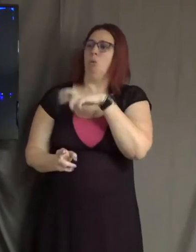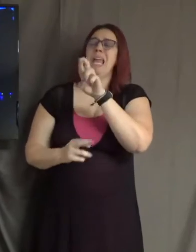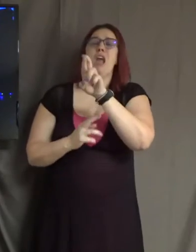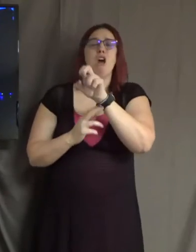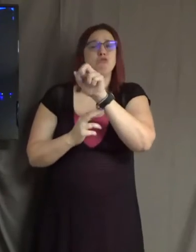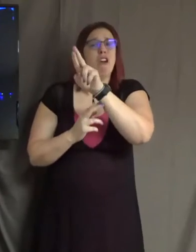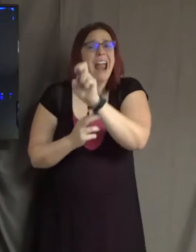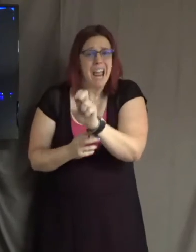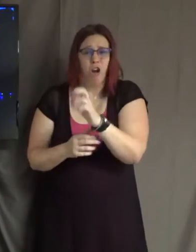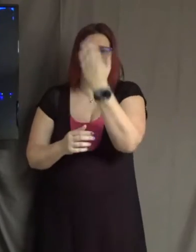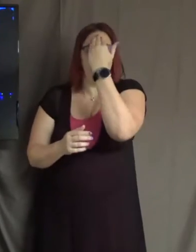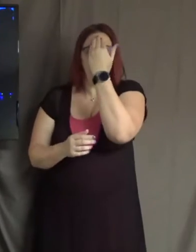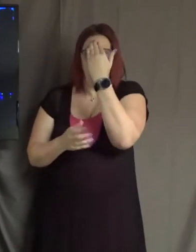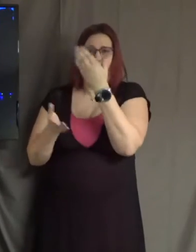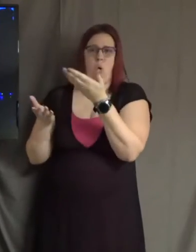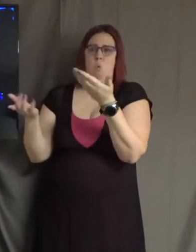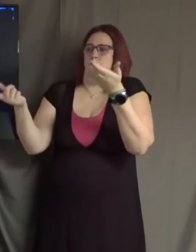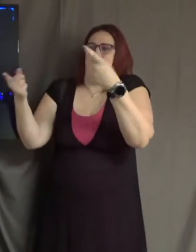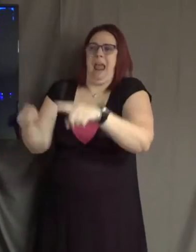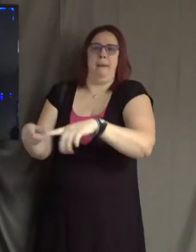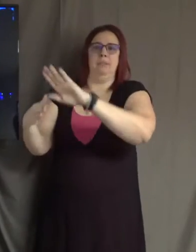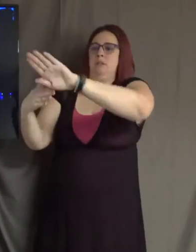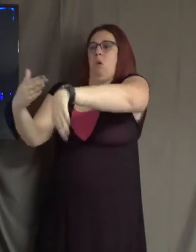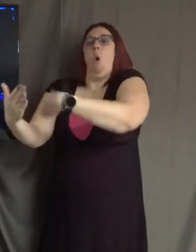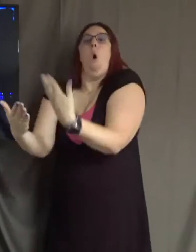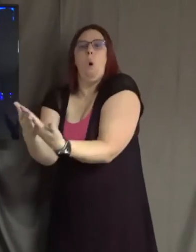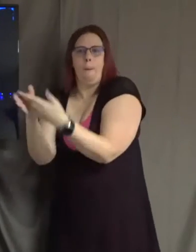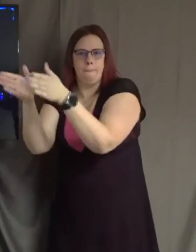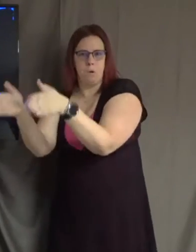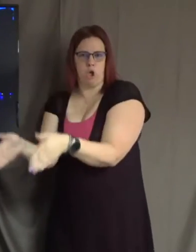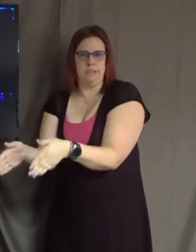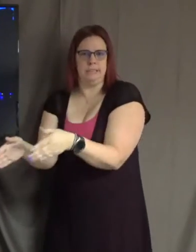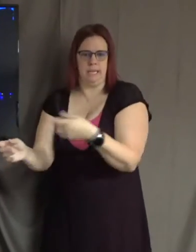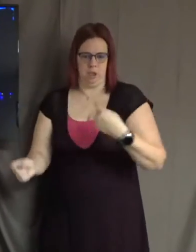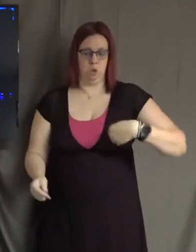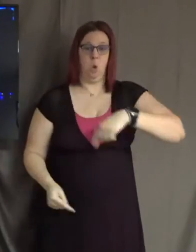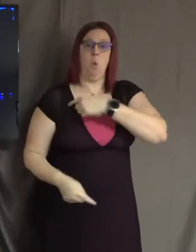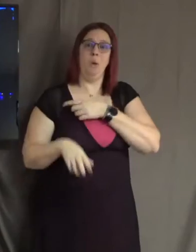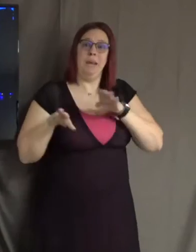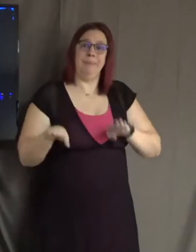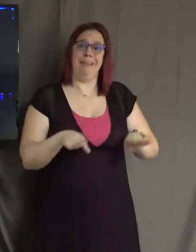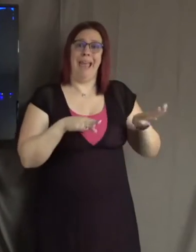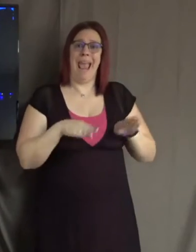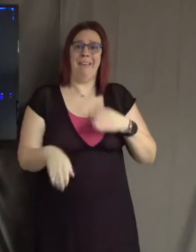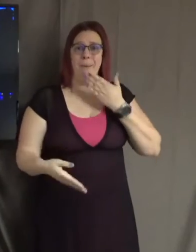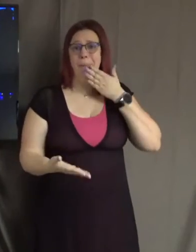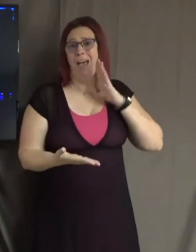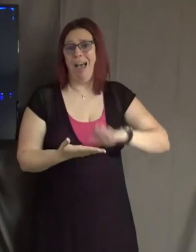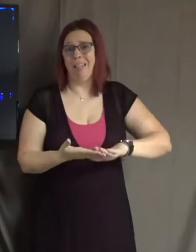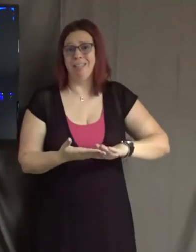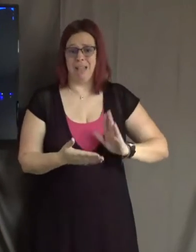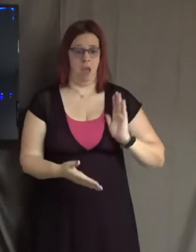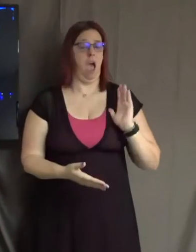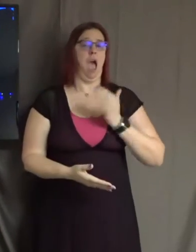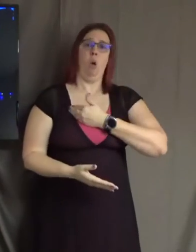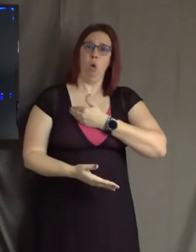It prompts us to behave badly in terms of our own experience because it prompts us into